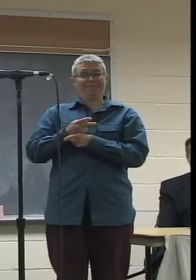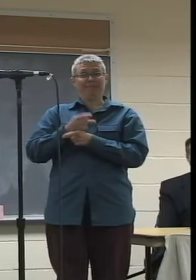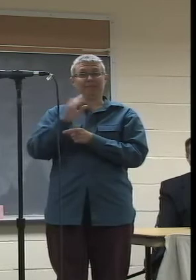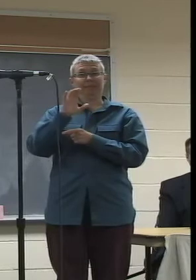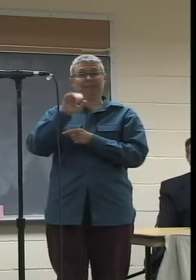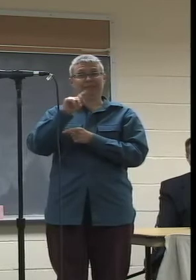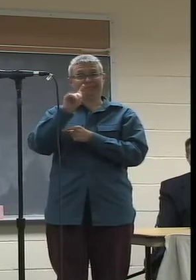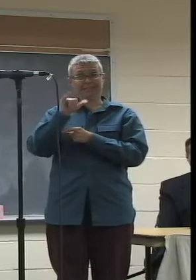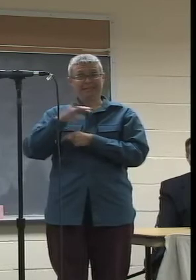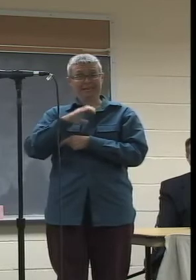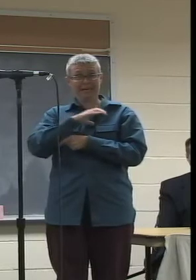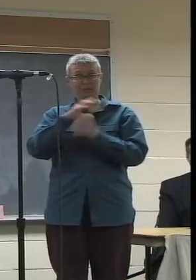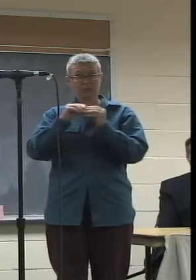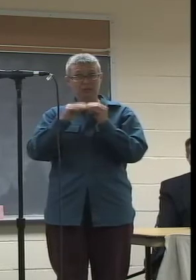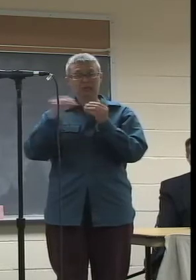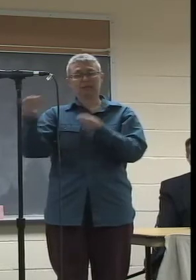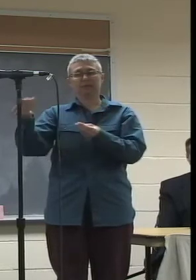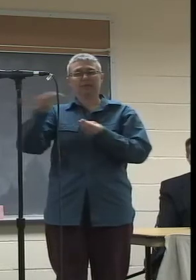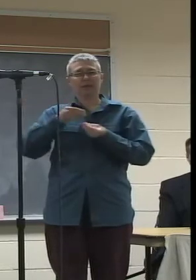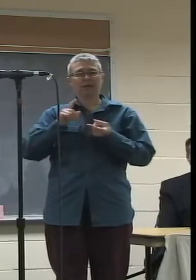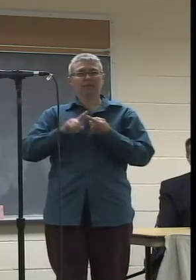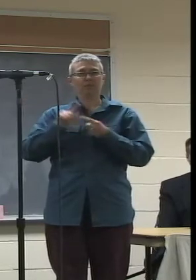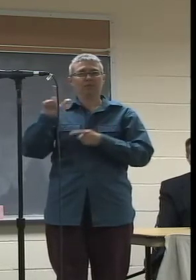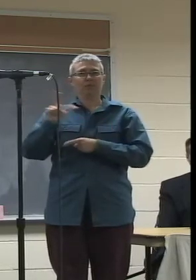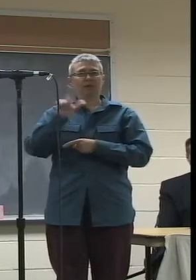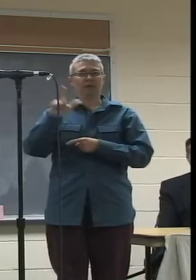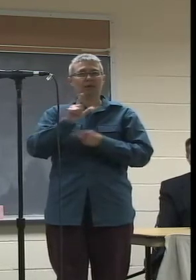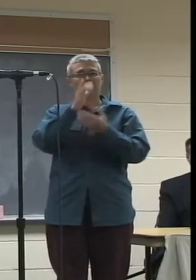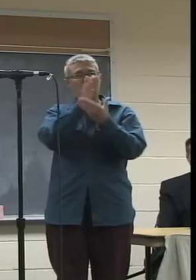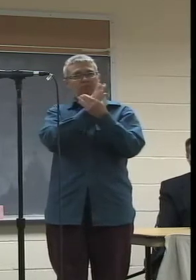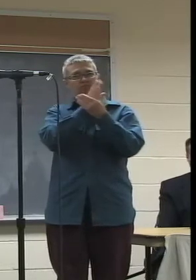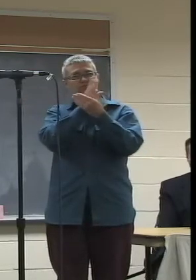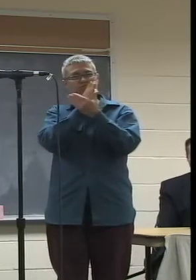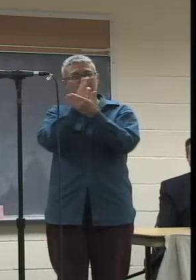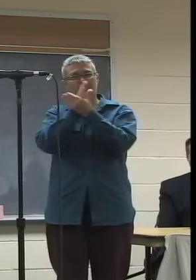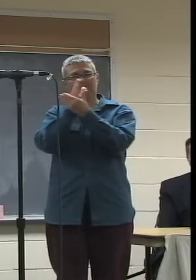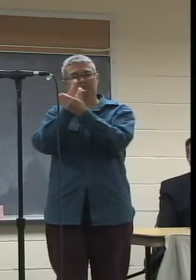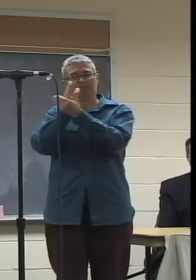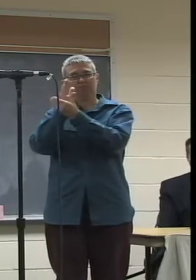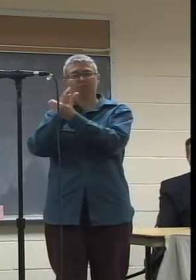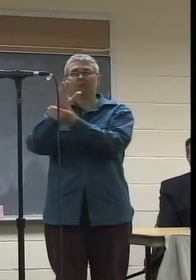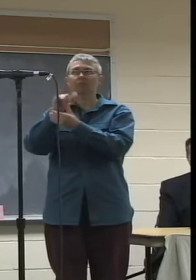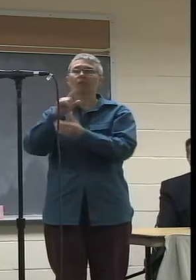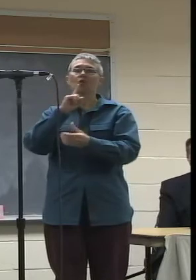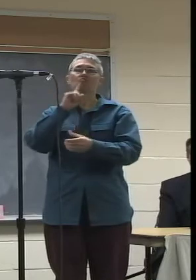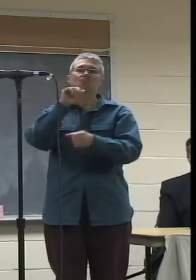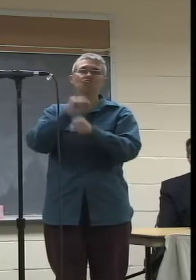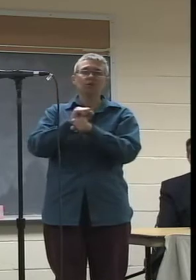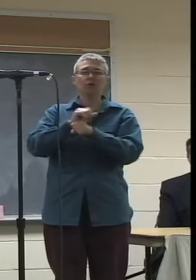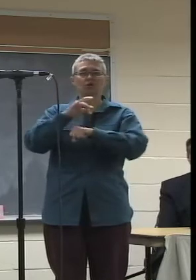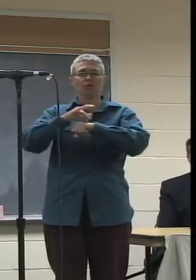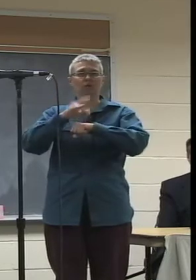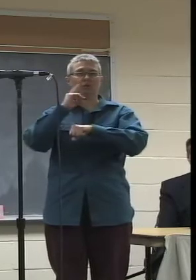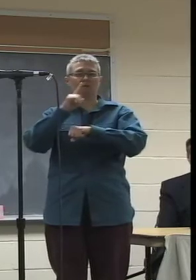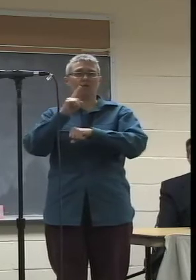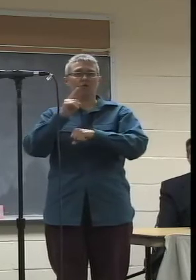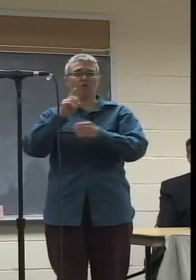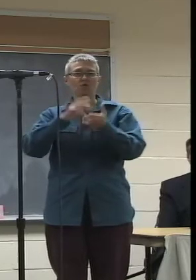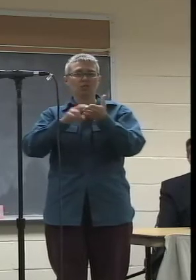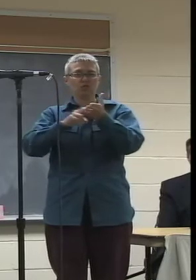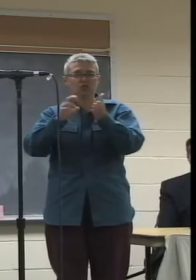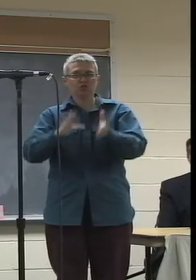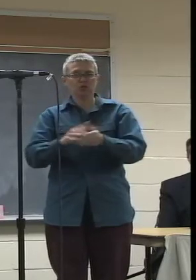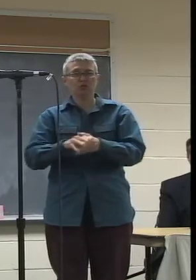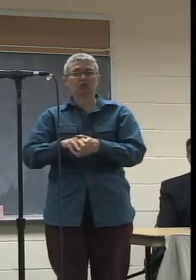and brought over to the library. And these are real resources for researchers. We've had decision makers, lawyers,